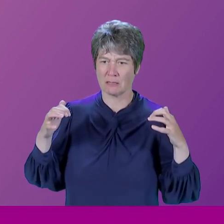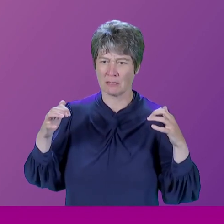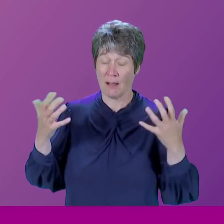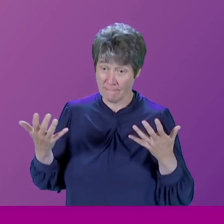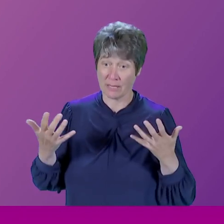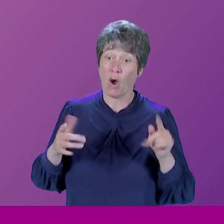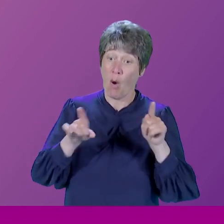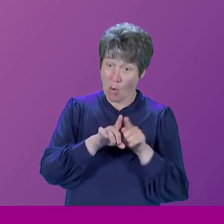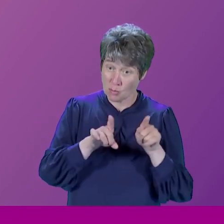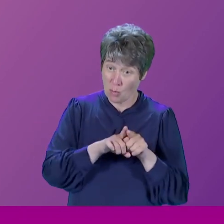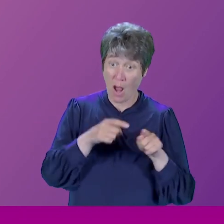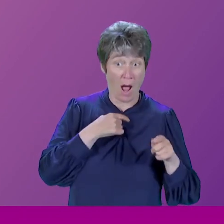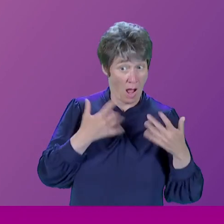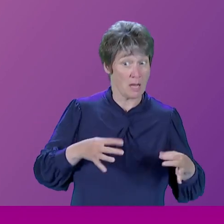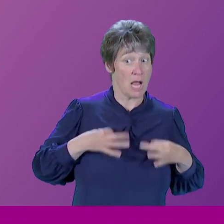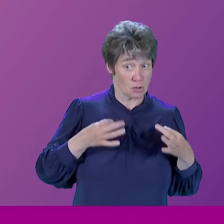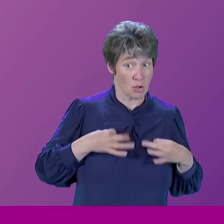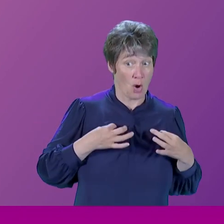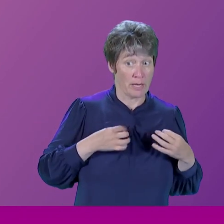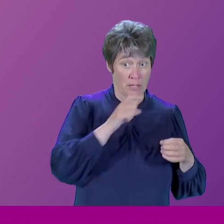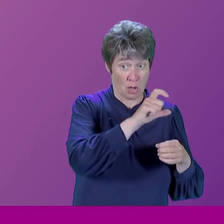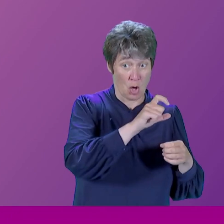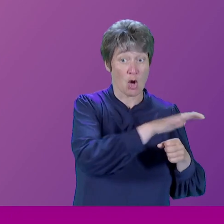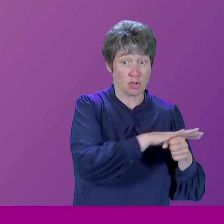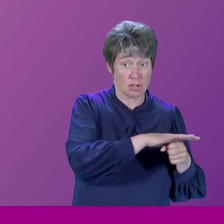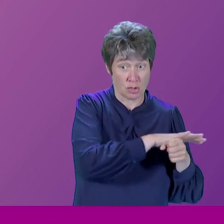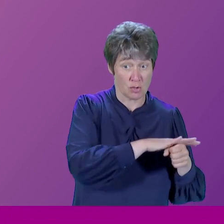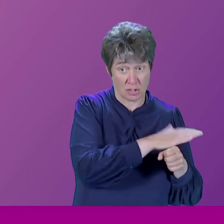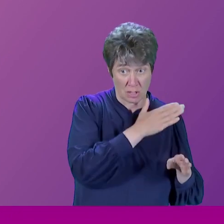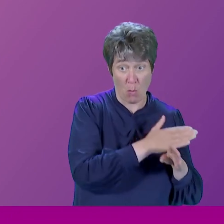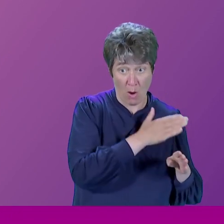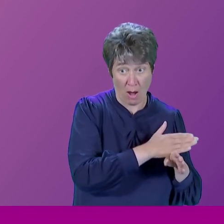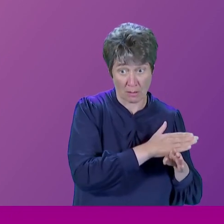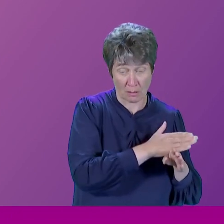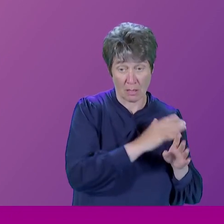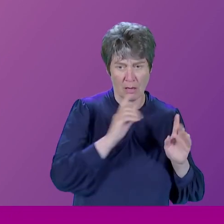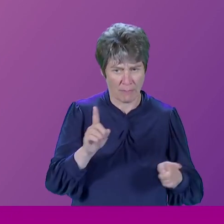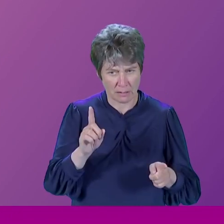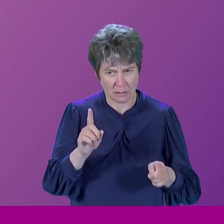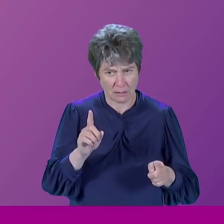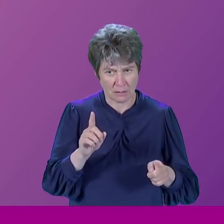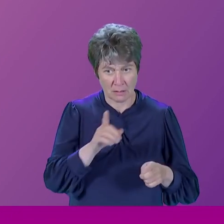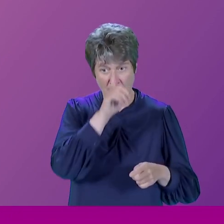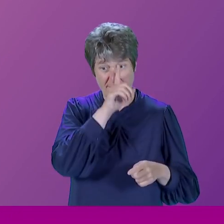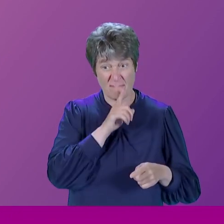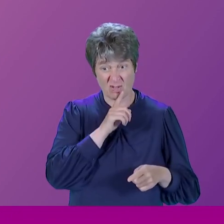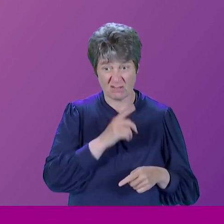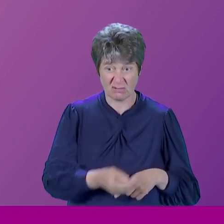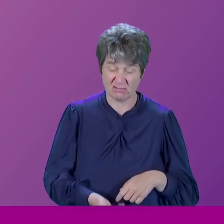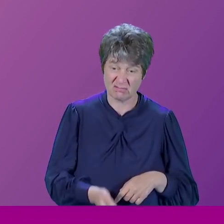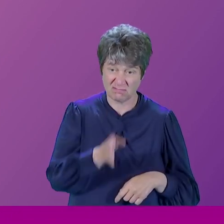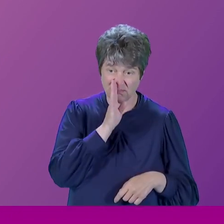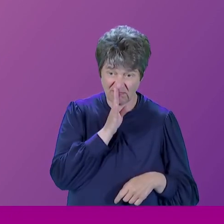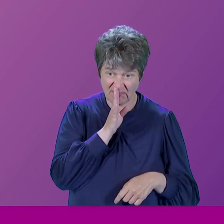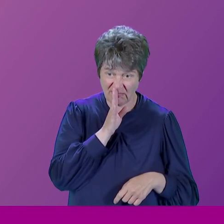enjoyed my constituency work. I did. I enjoyed being a minister. So, the miserable thing was having been in government, being in